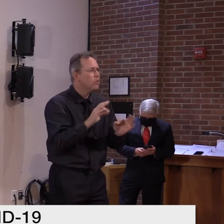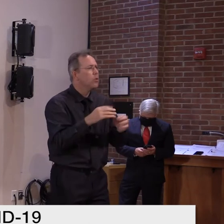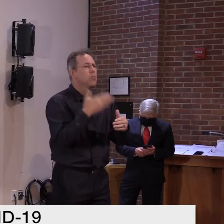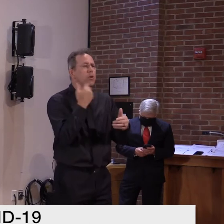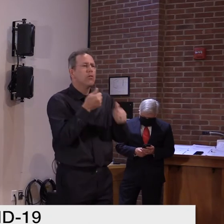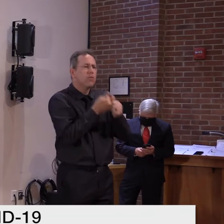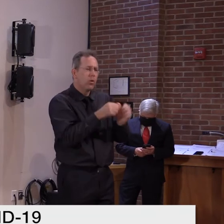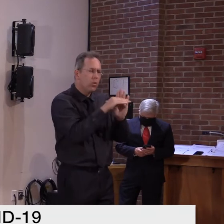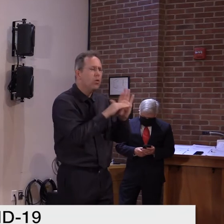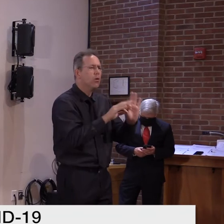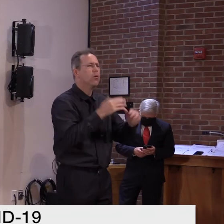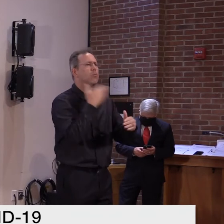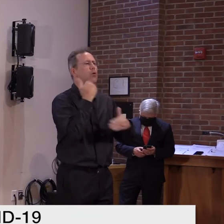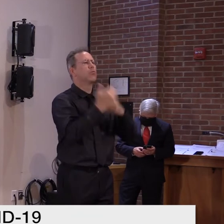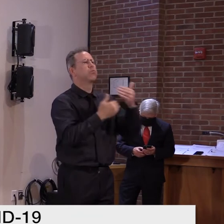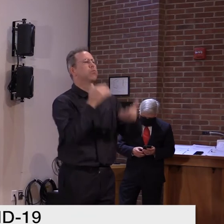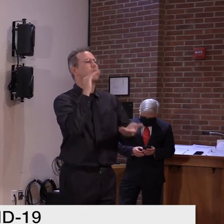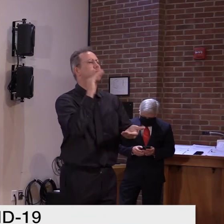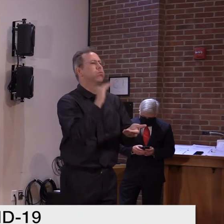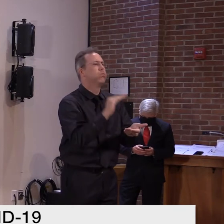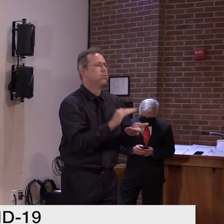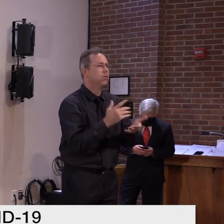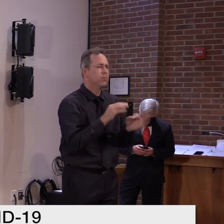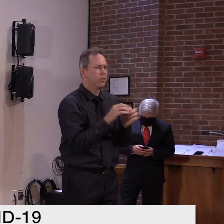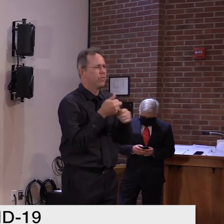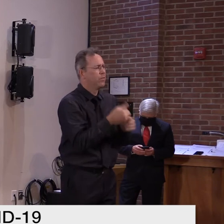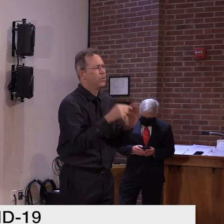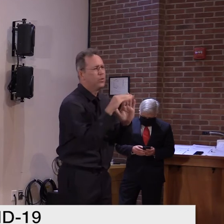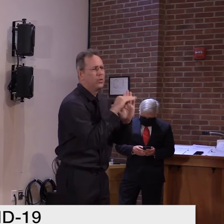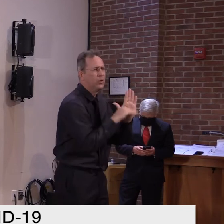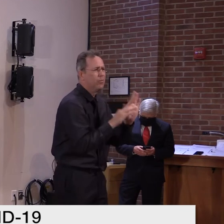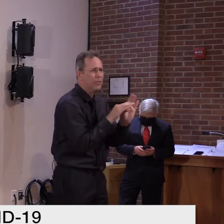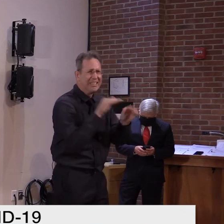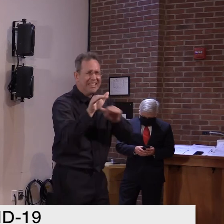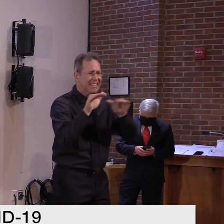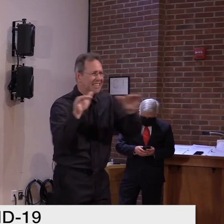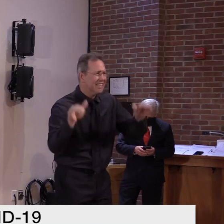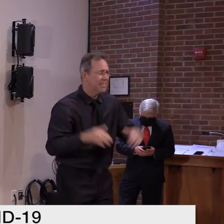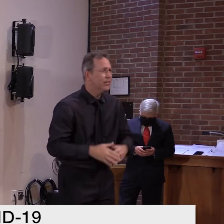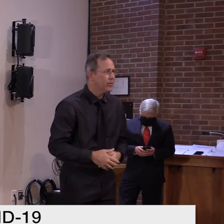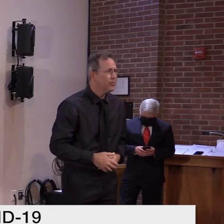Thank you. appreciate it. Courtney, local 22.